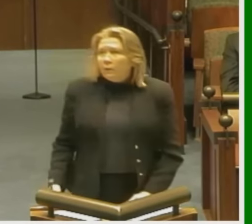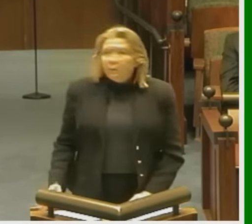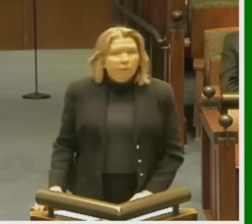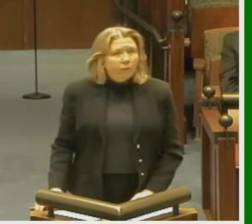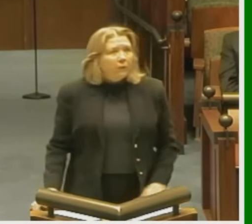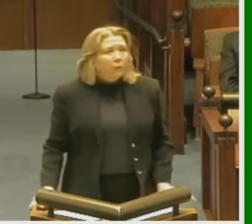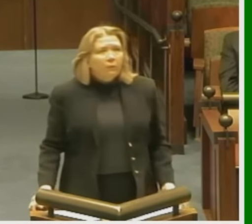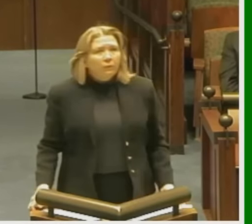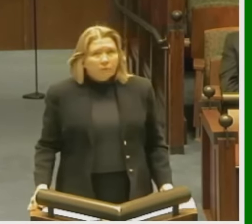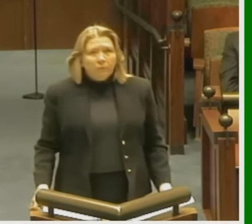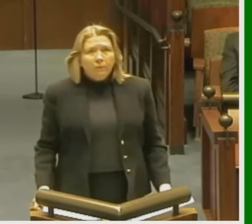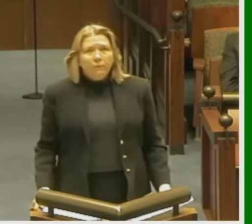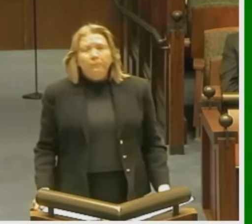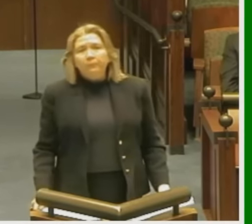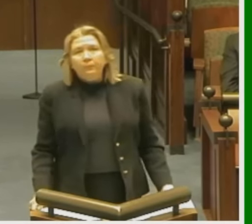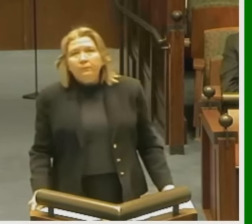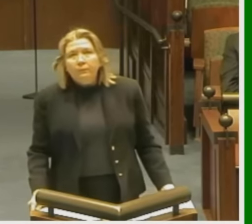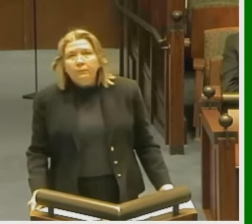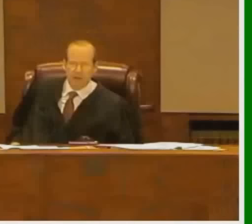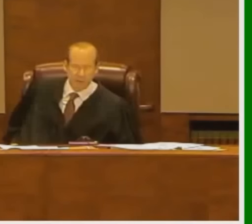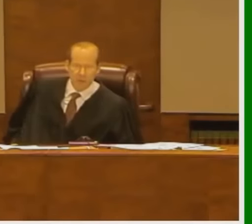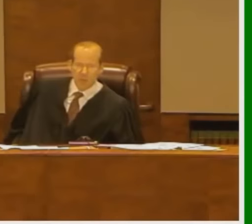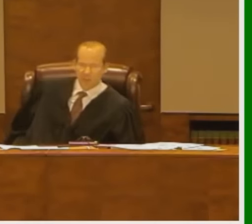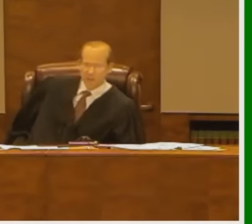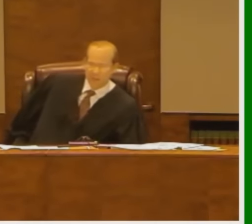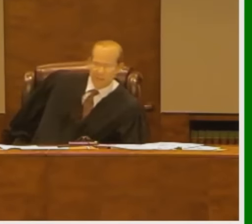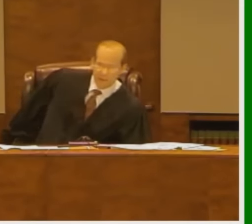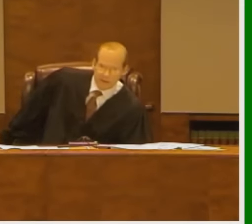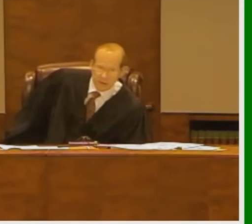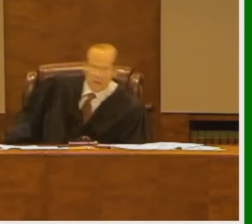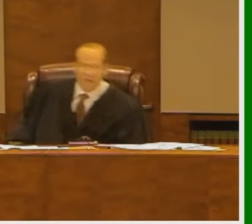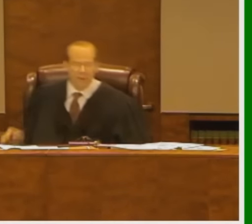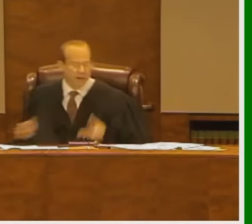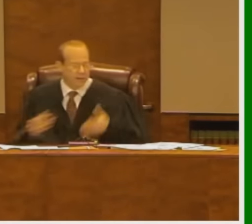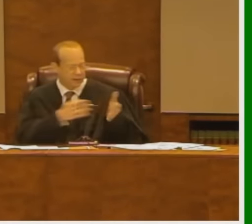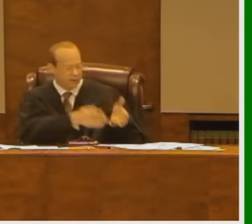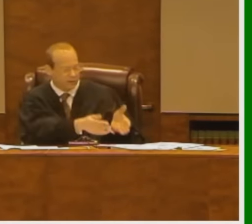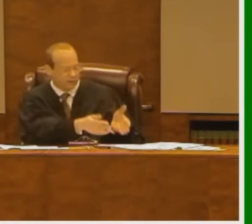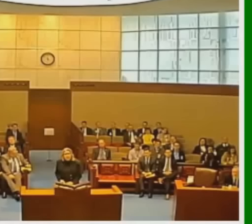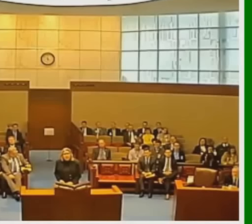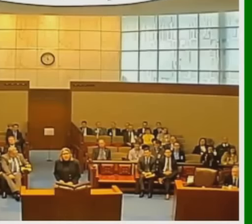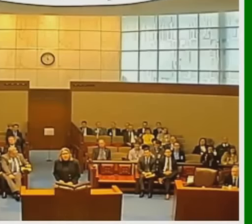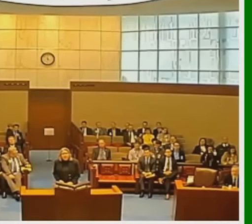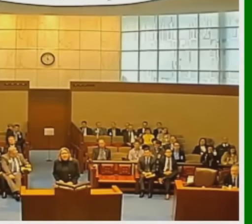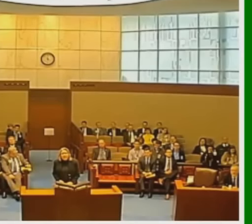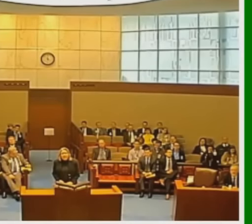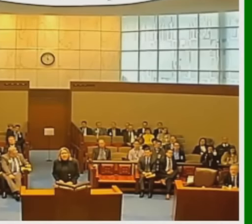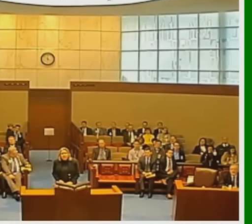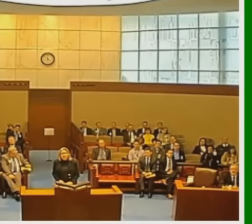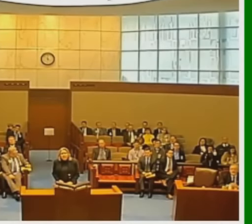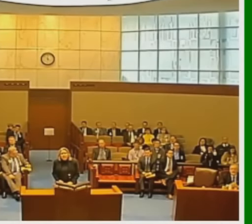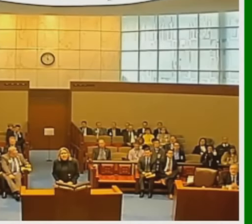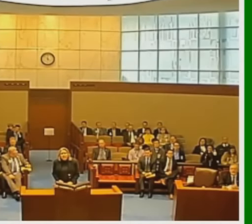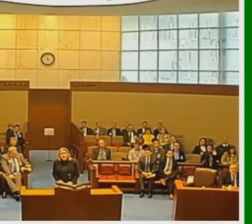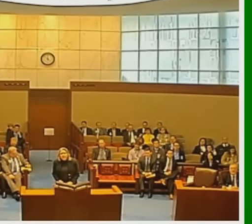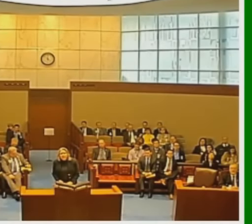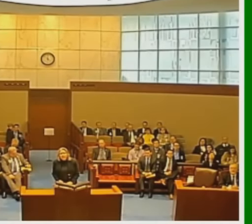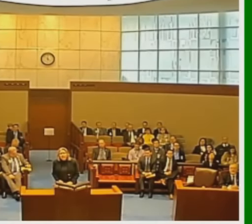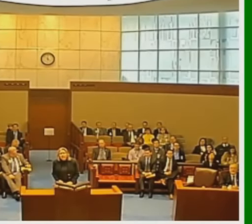Unless there's any questions. Council have argued that there are a number of benefits that are encompassed by the statute, even though not expressly limited death